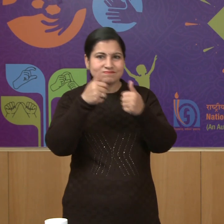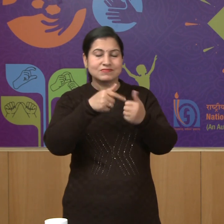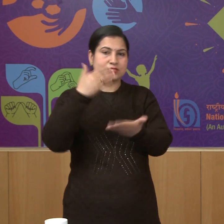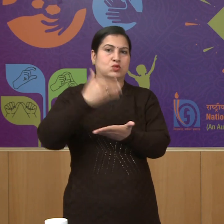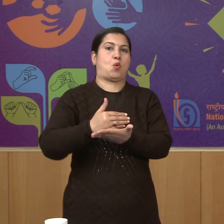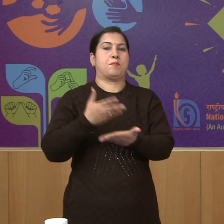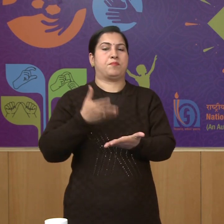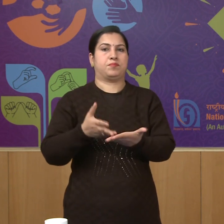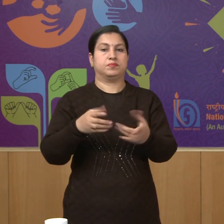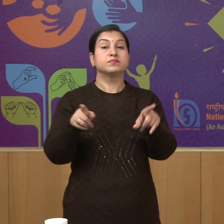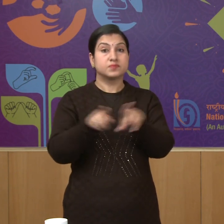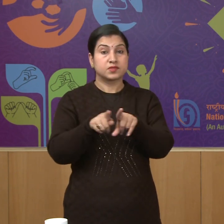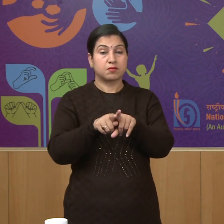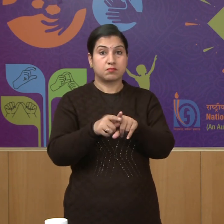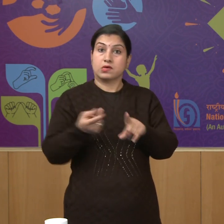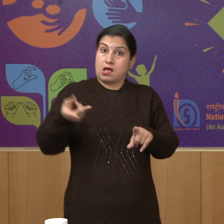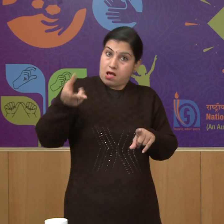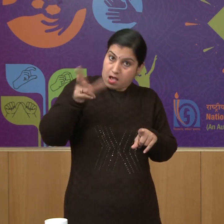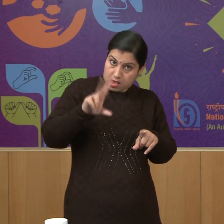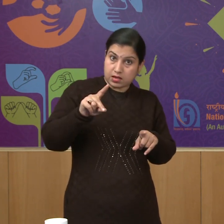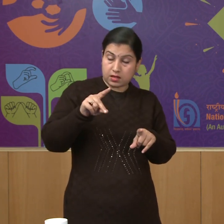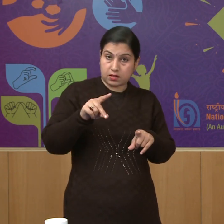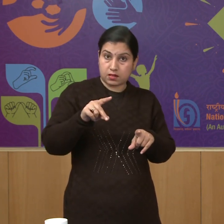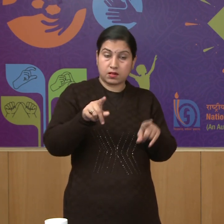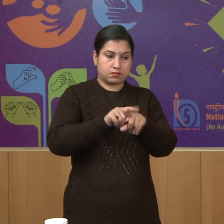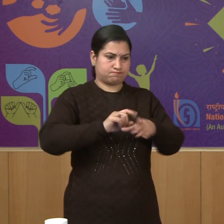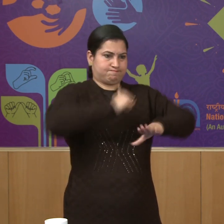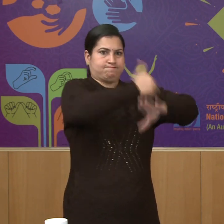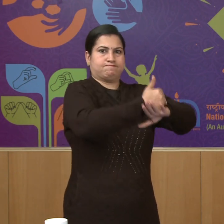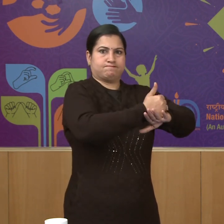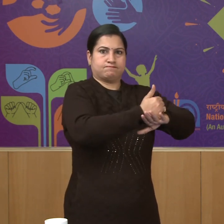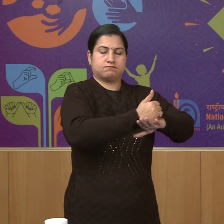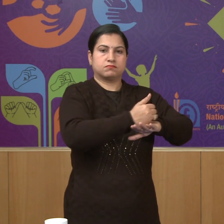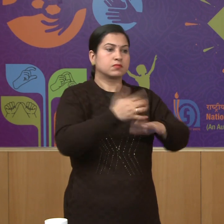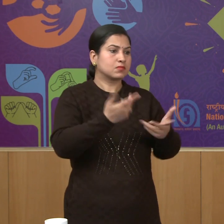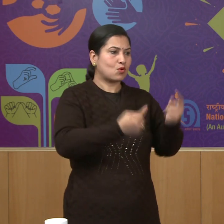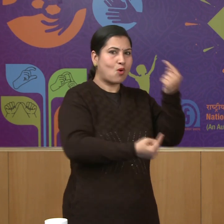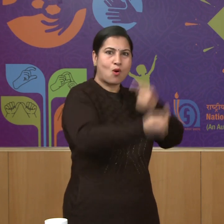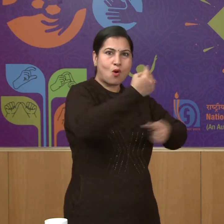and once again and once their rule in India.